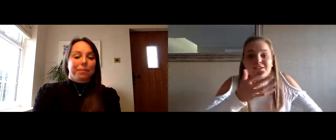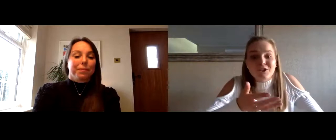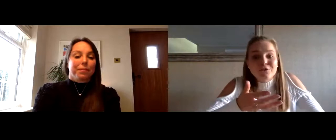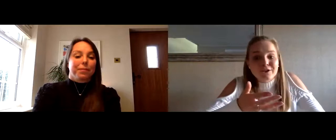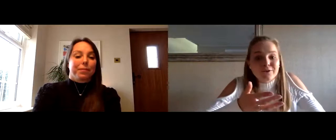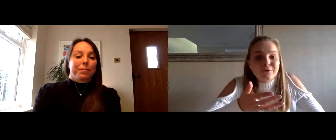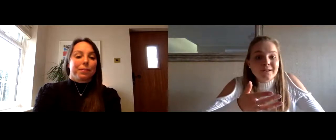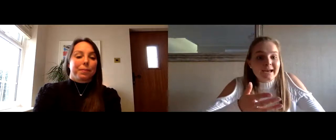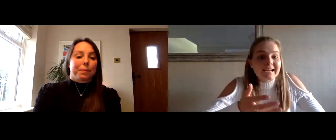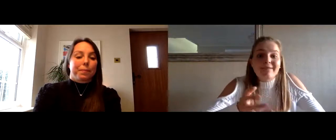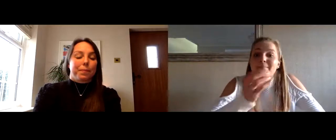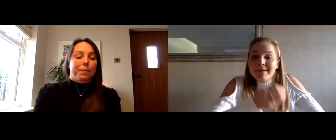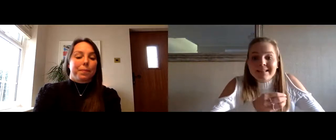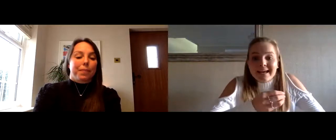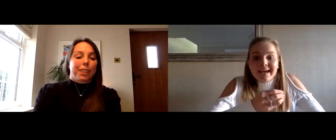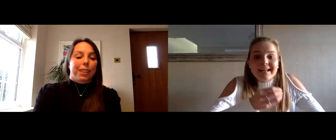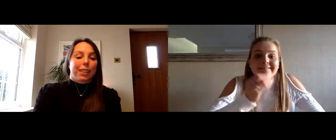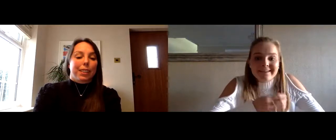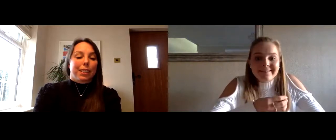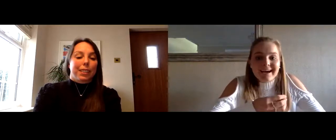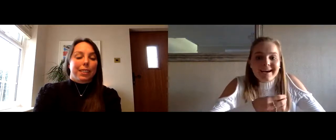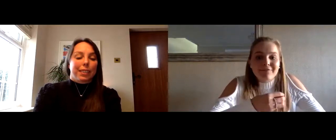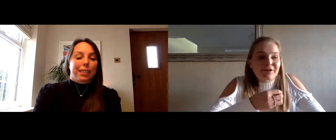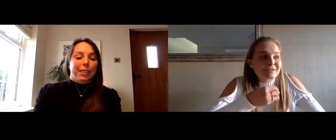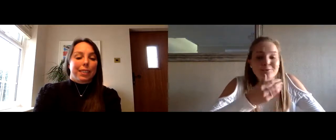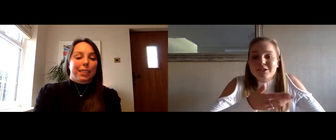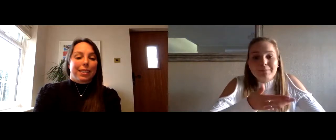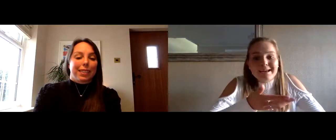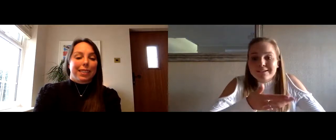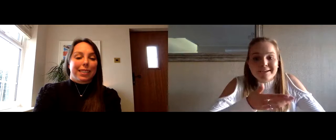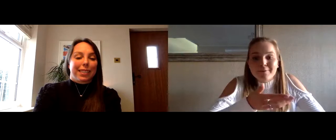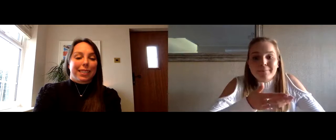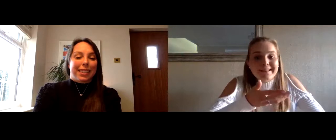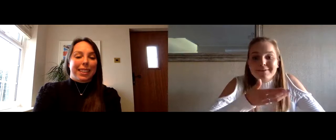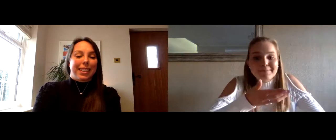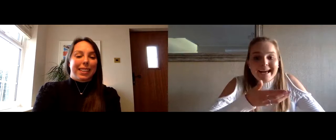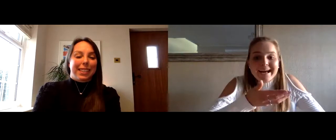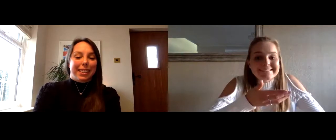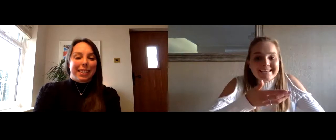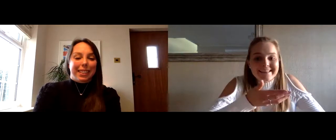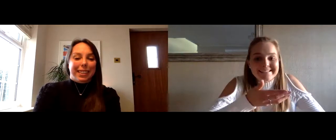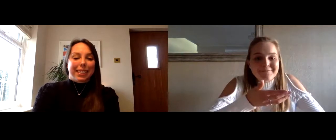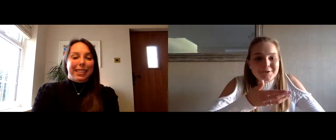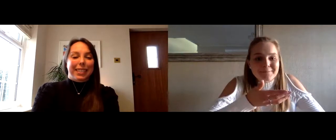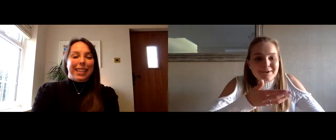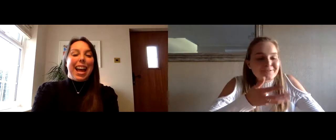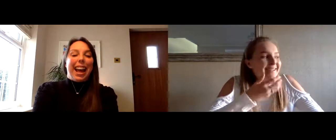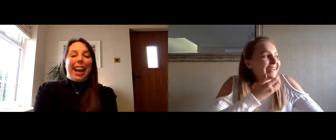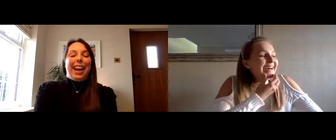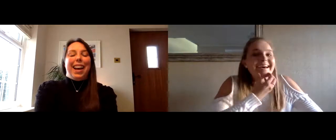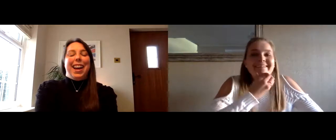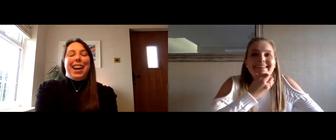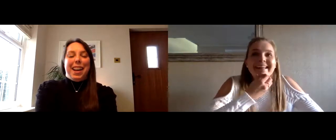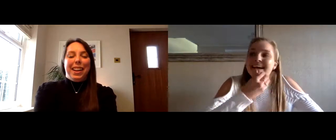experience that you do and having been there and done that for switch the play for example i bet they're rubbing their hands together to have you involved